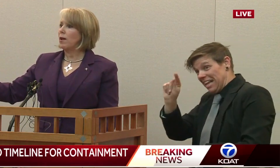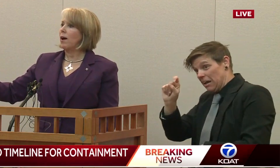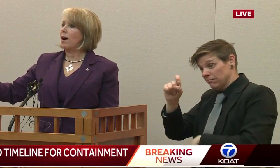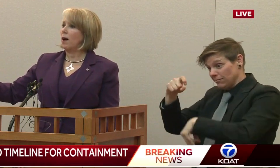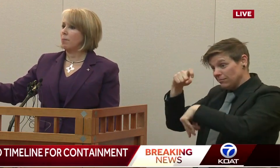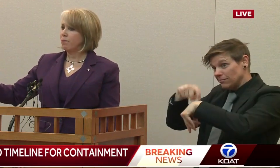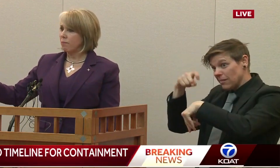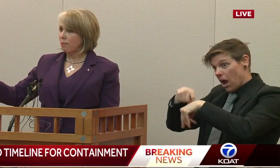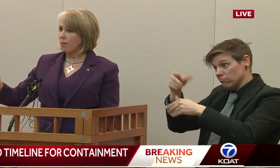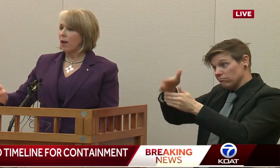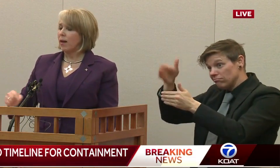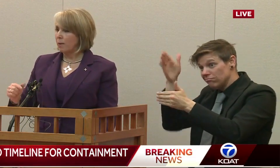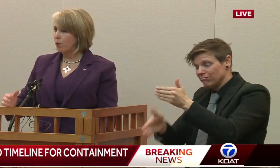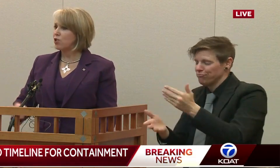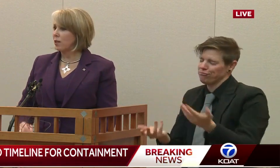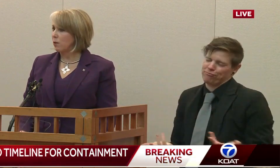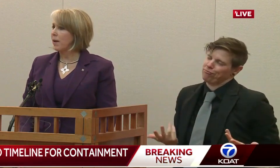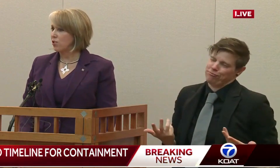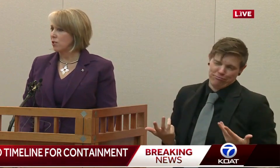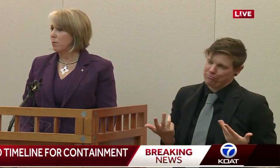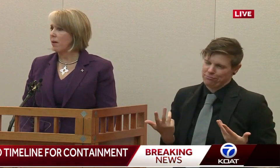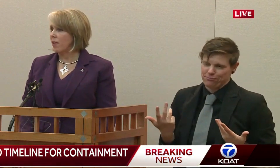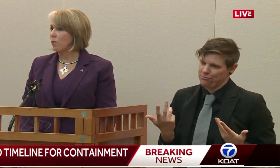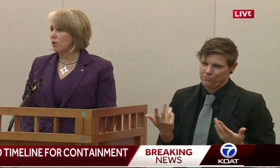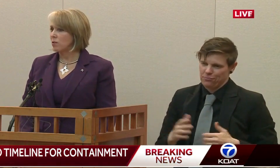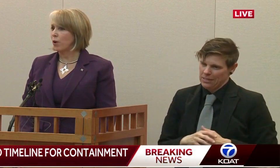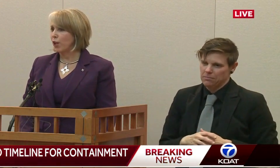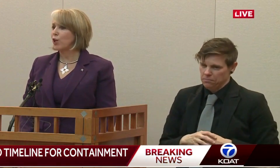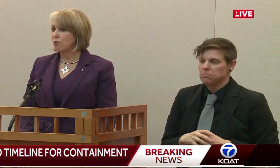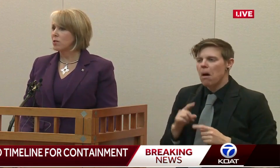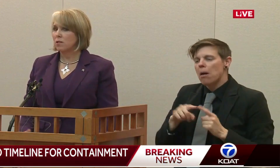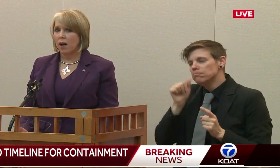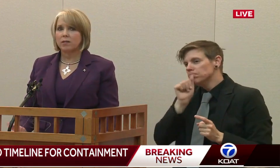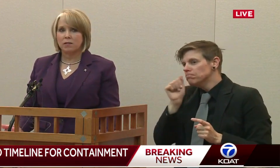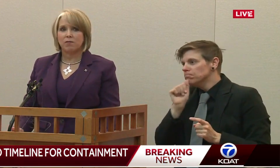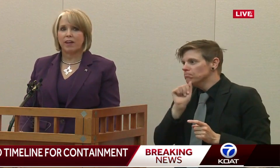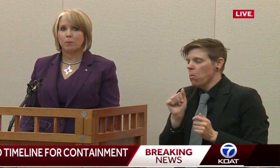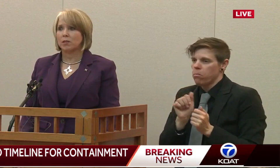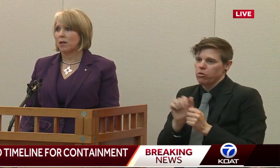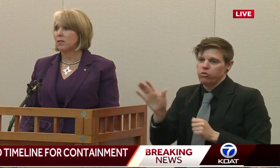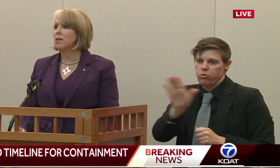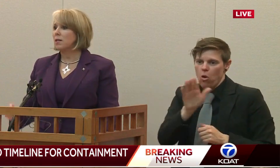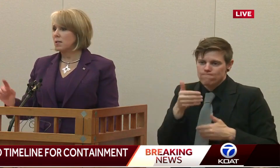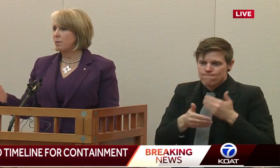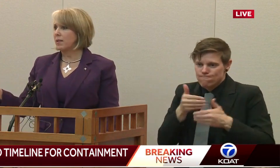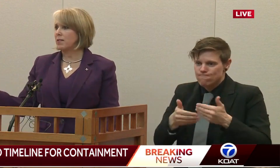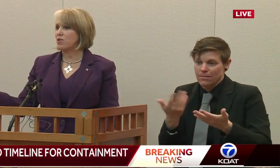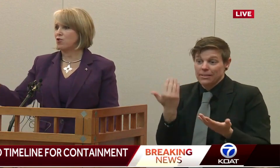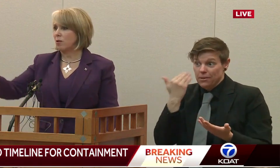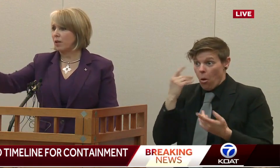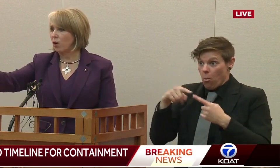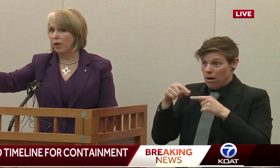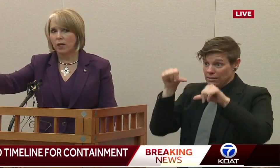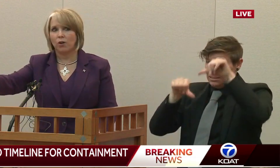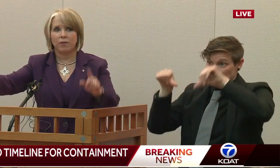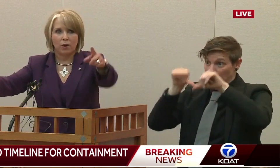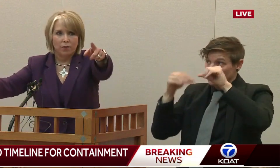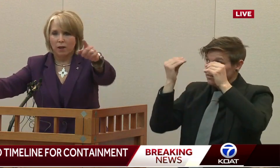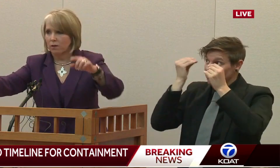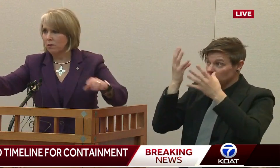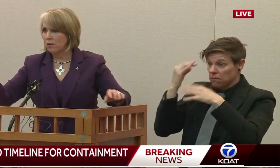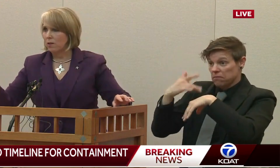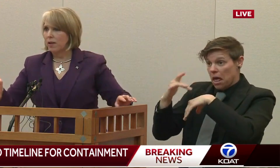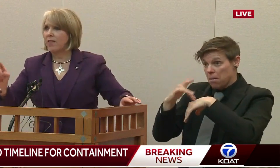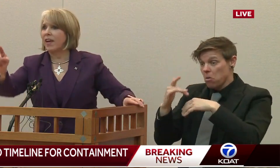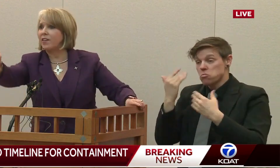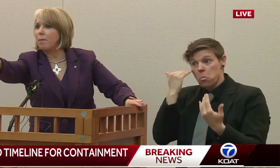through. And I appreciate their patience about that. We're going to use the science that's available to us to make the decisions. I'm going to go here and